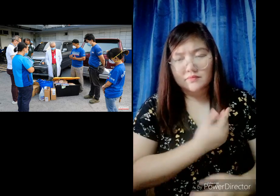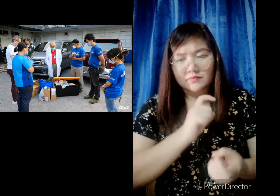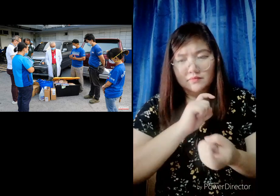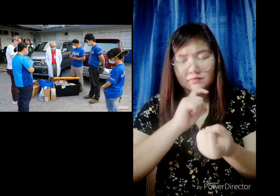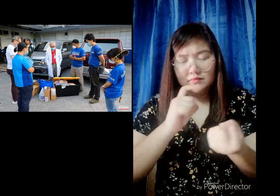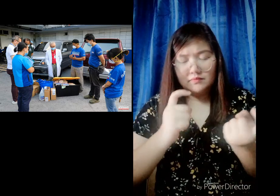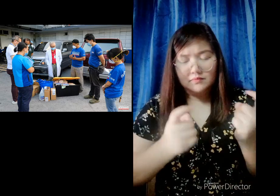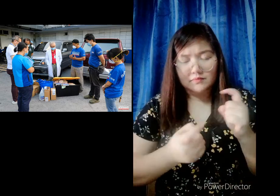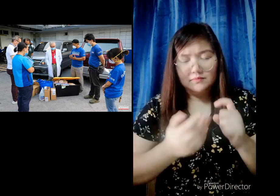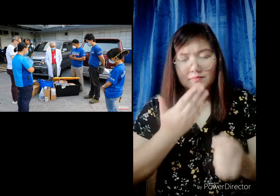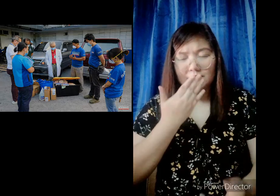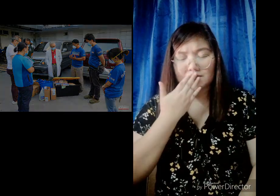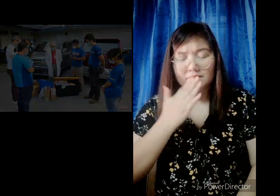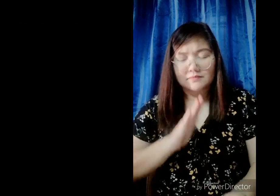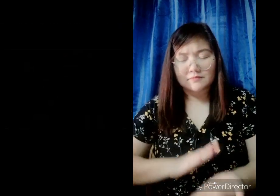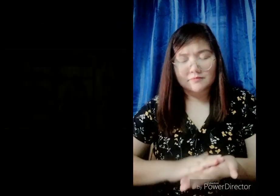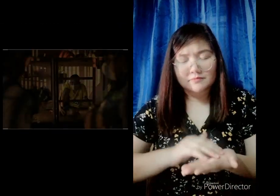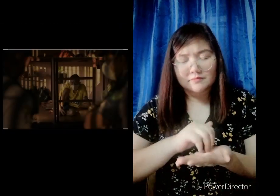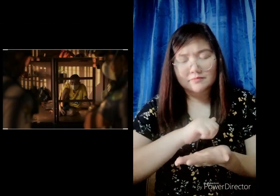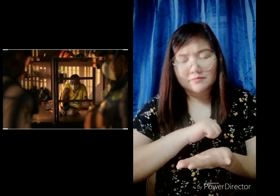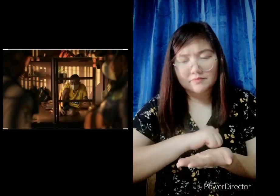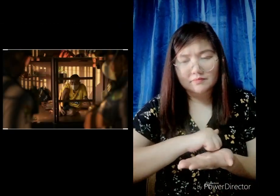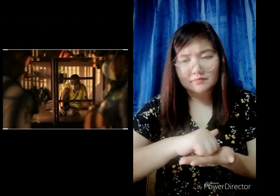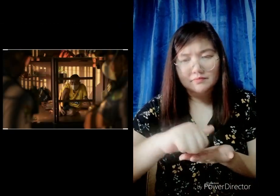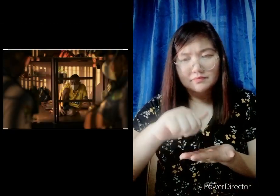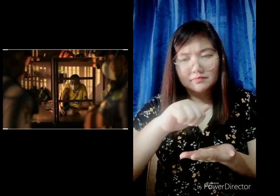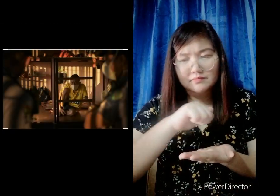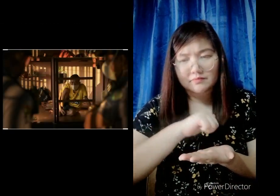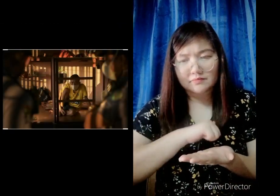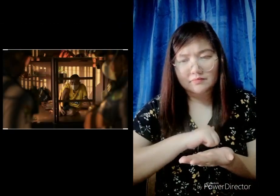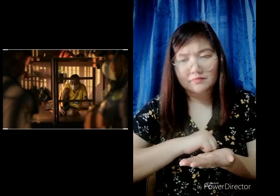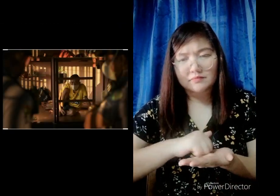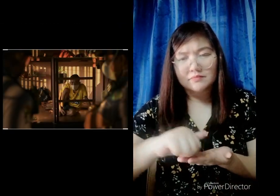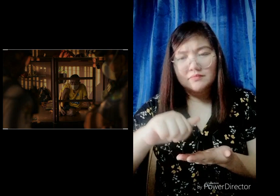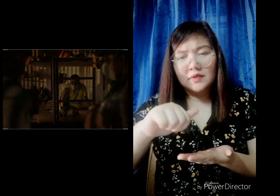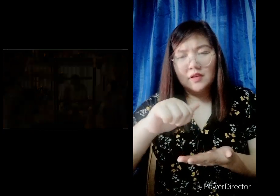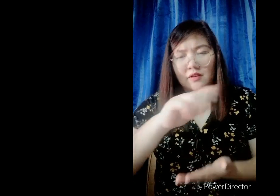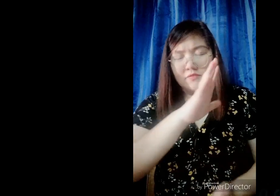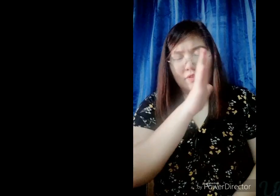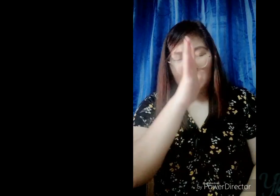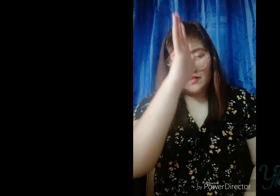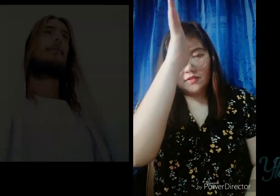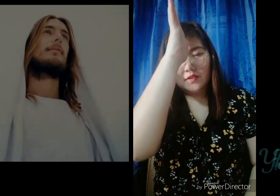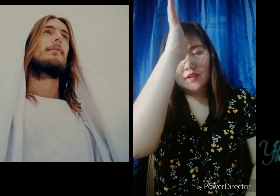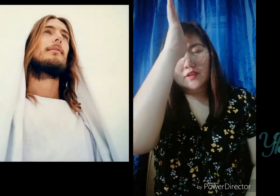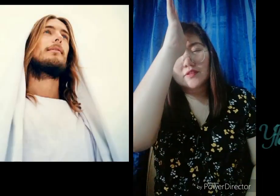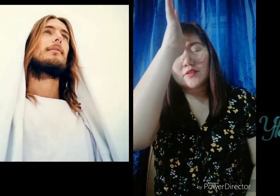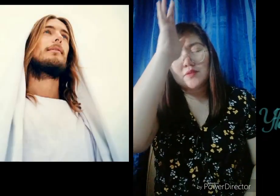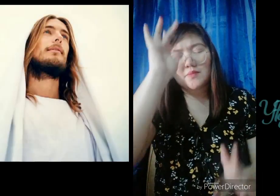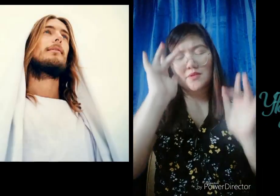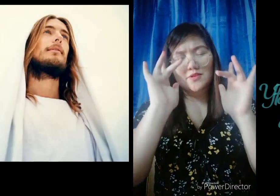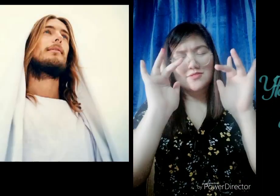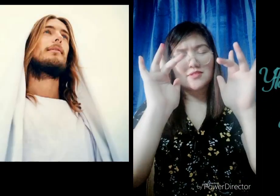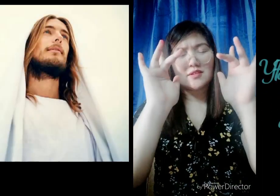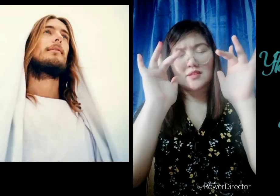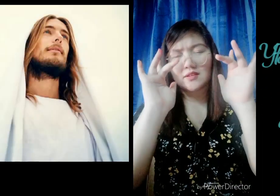turn from our wicked ways Father, in your mercy